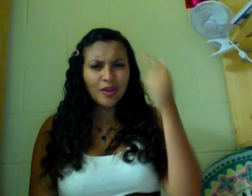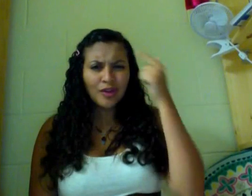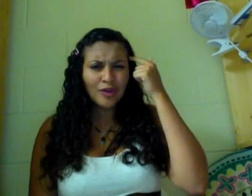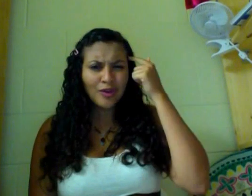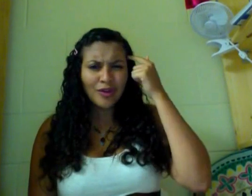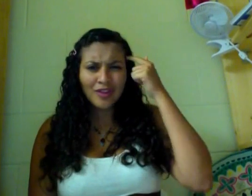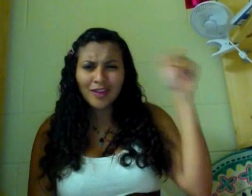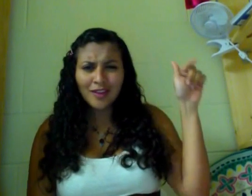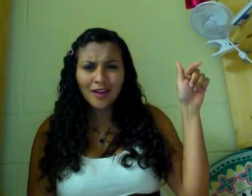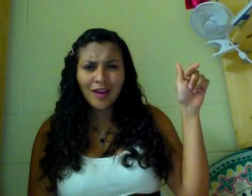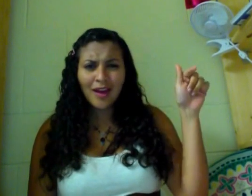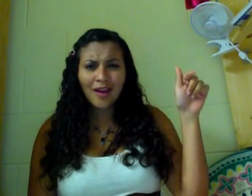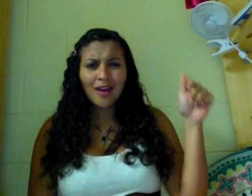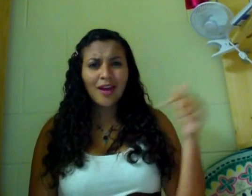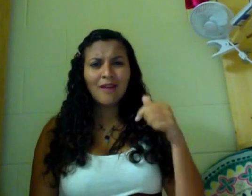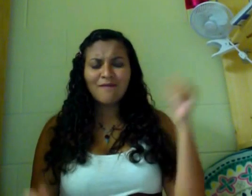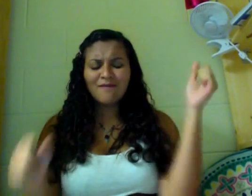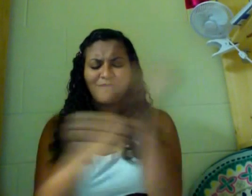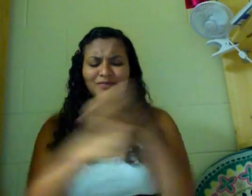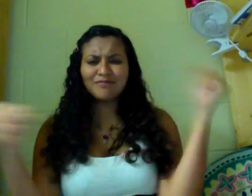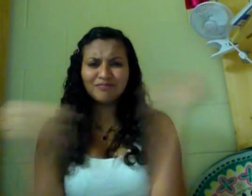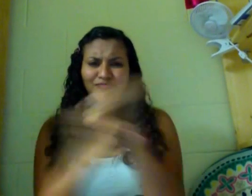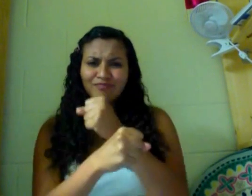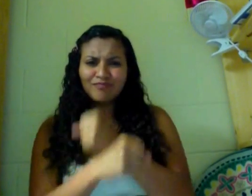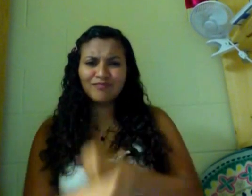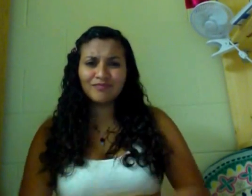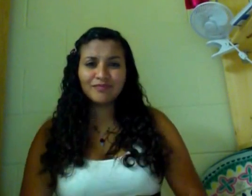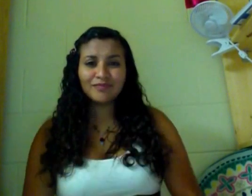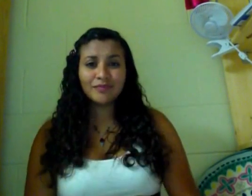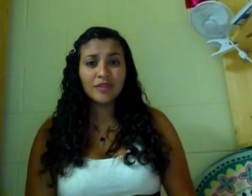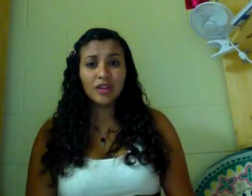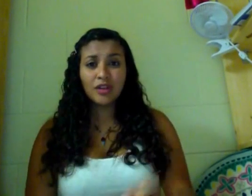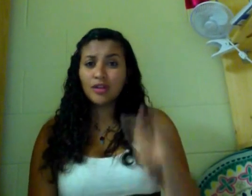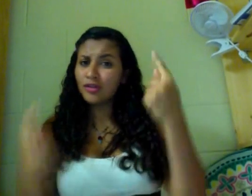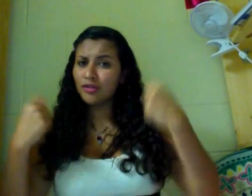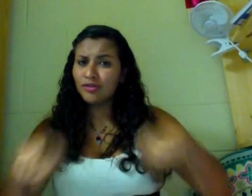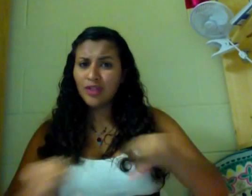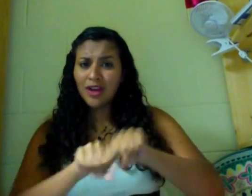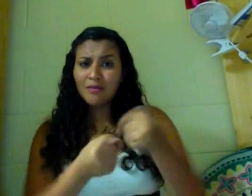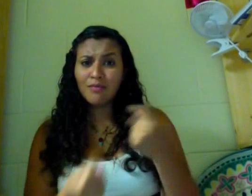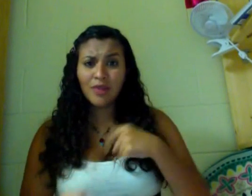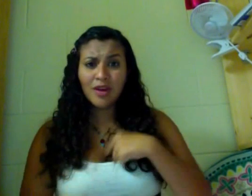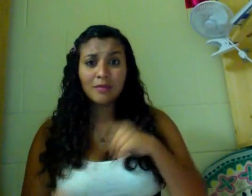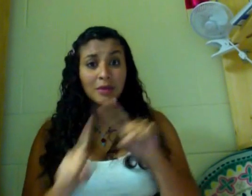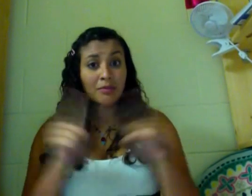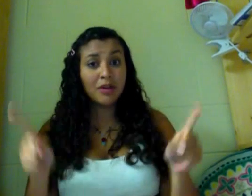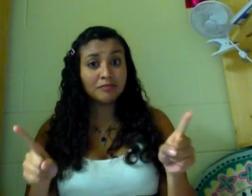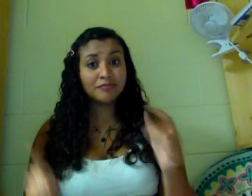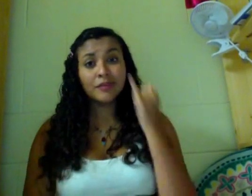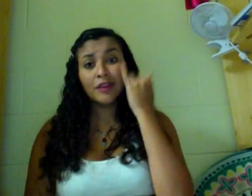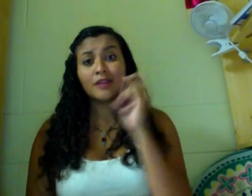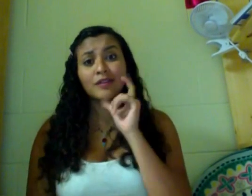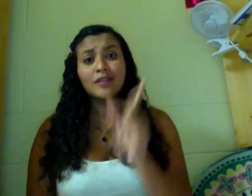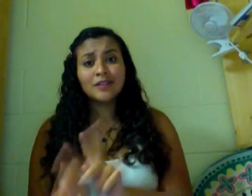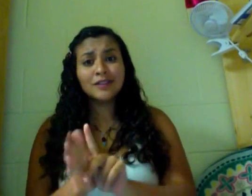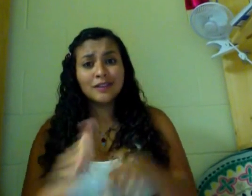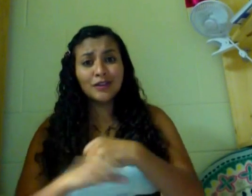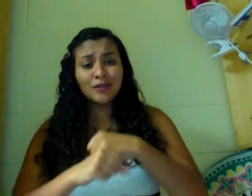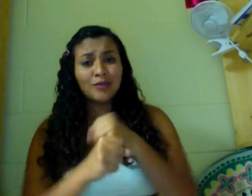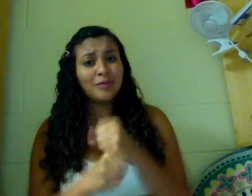You didn't think that I'd come back, I'd come back swingin' You tried to break me, but you see what doesn't kill you